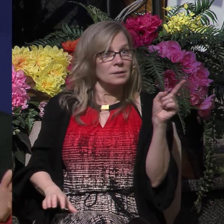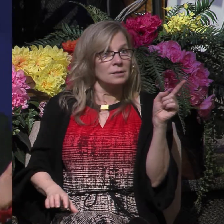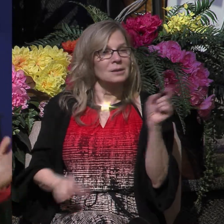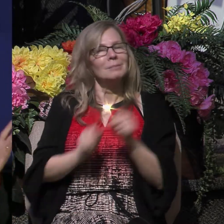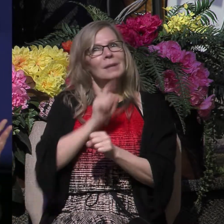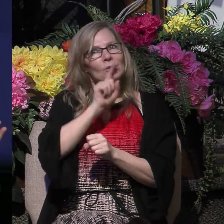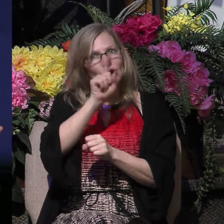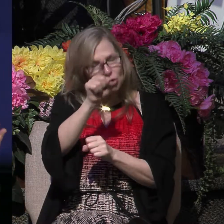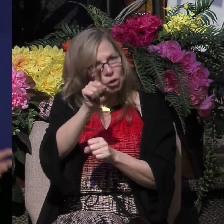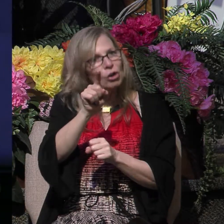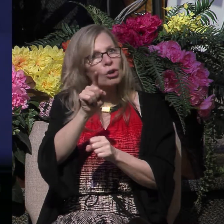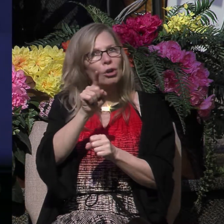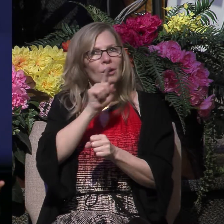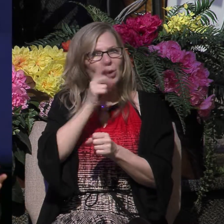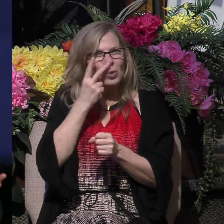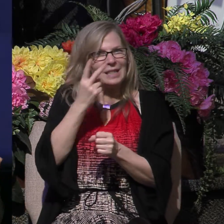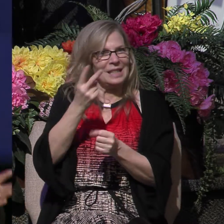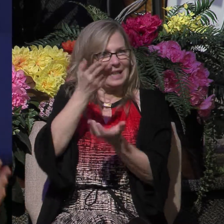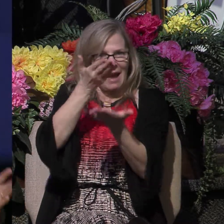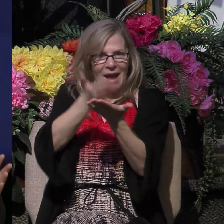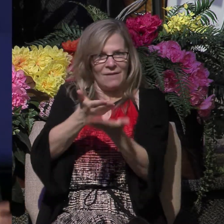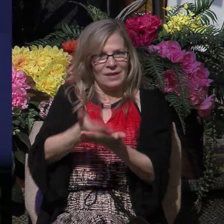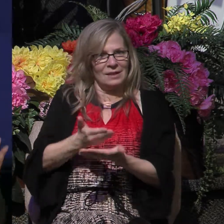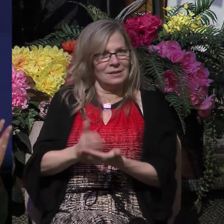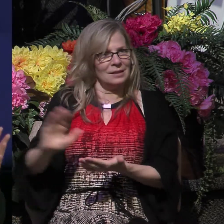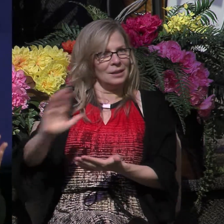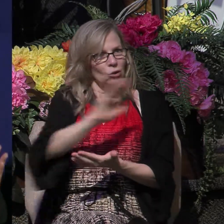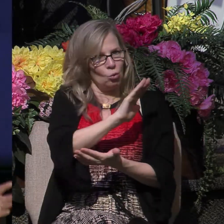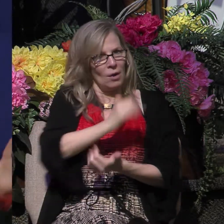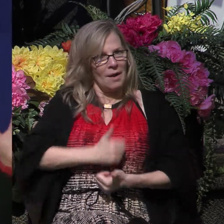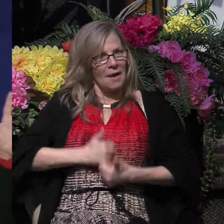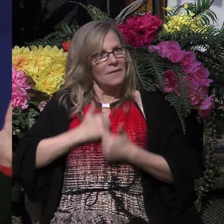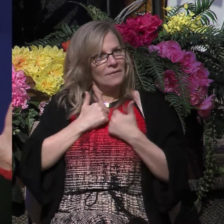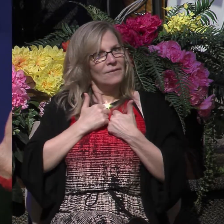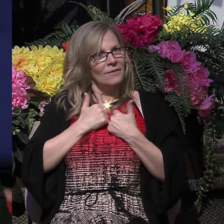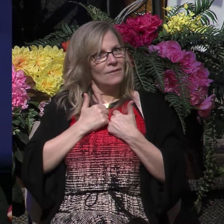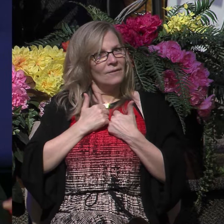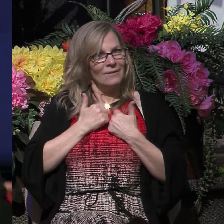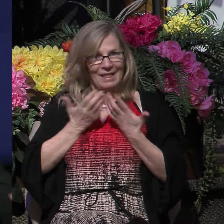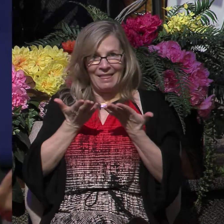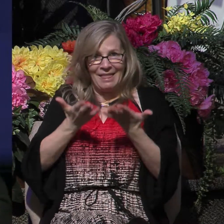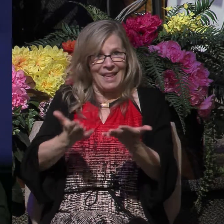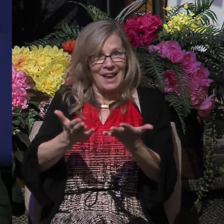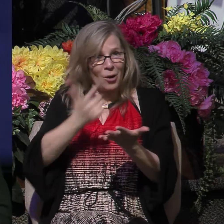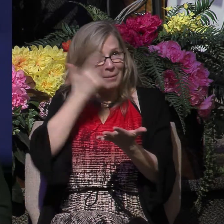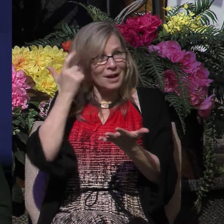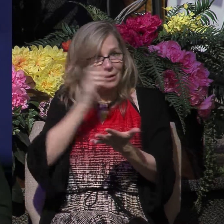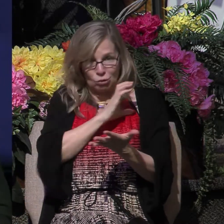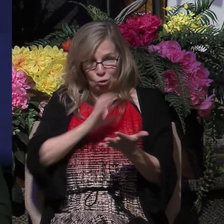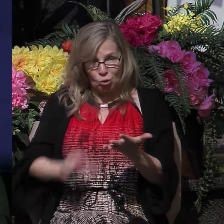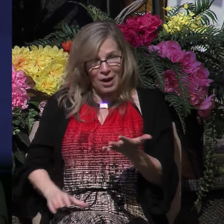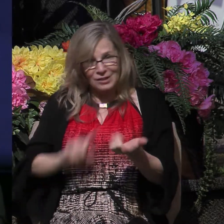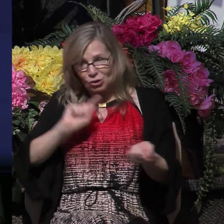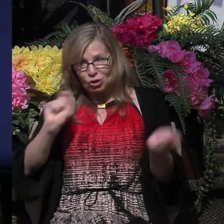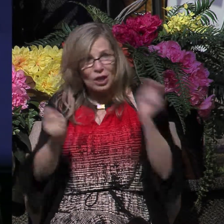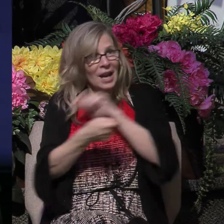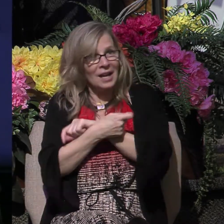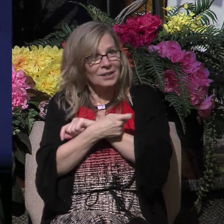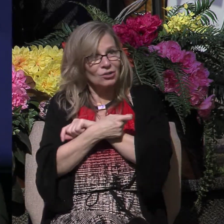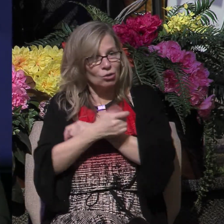sure that there are evidences in your life that are there only because Christ has changed you. Love for the